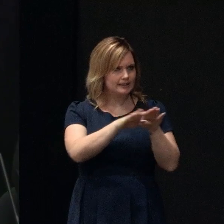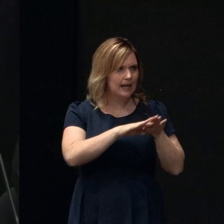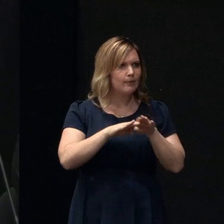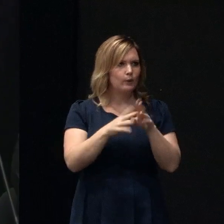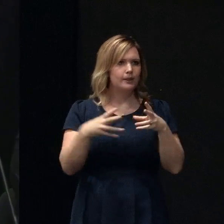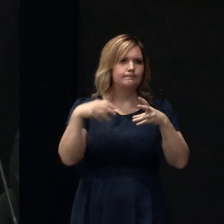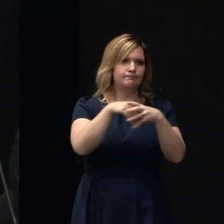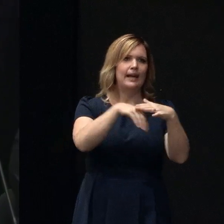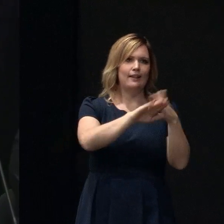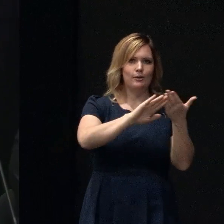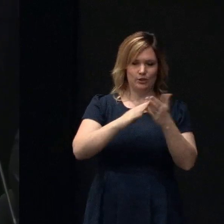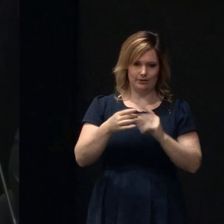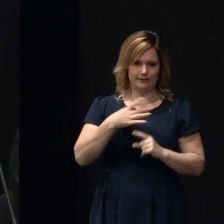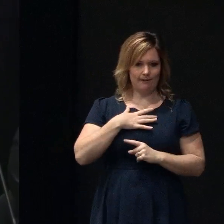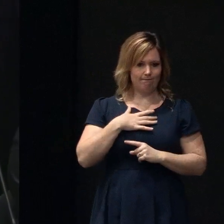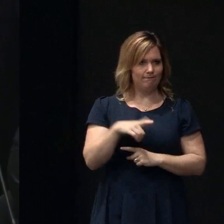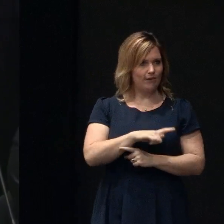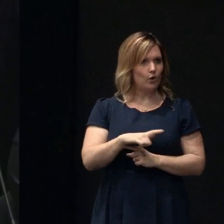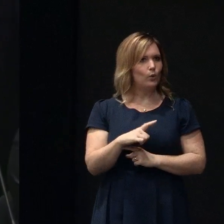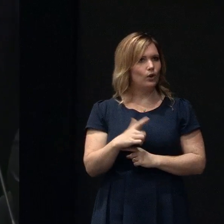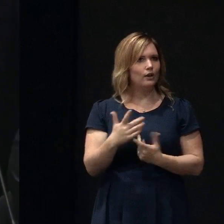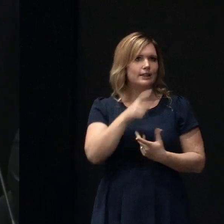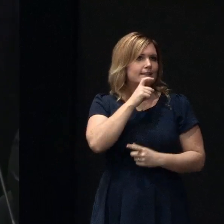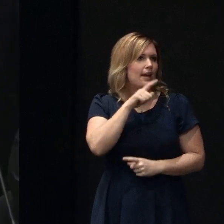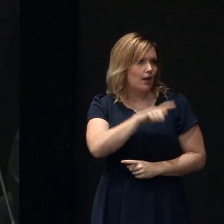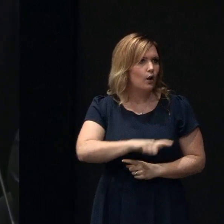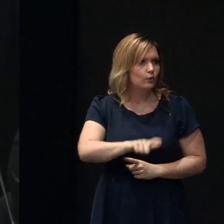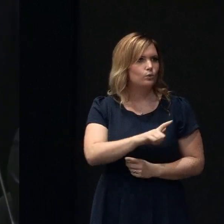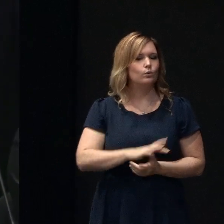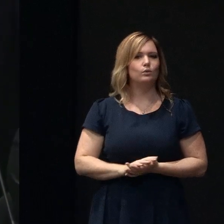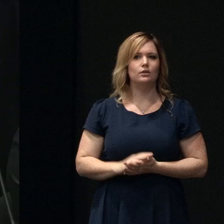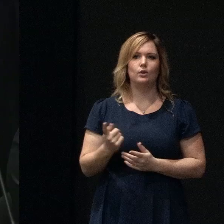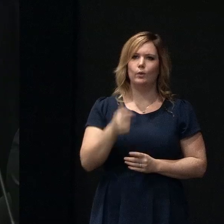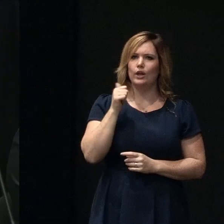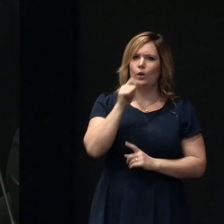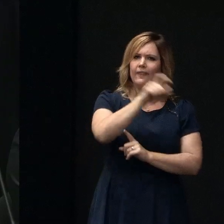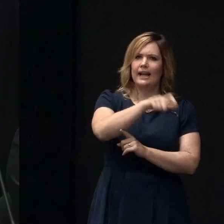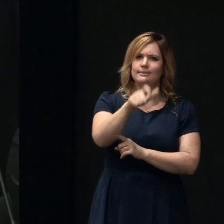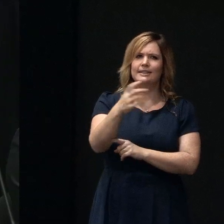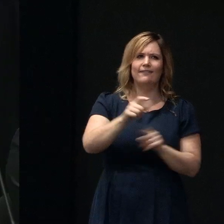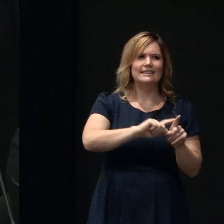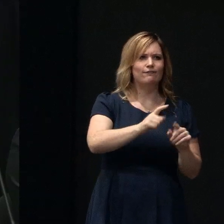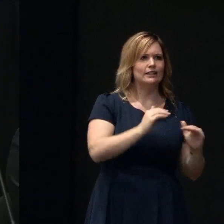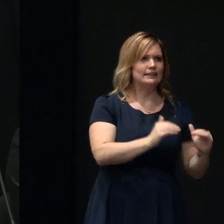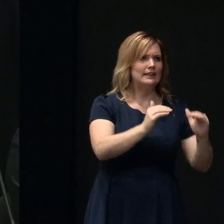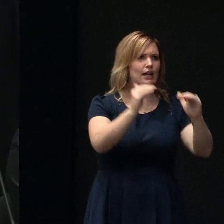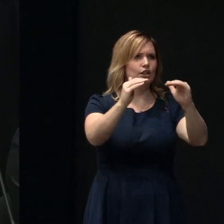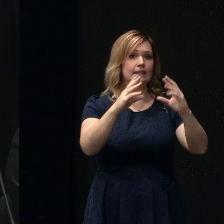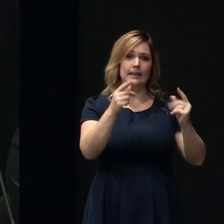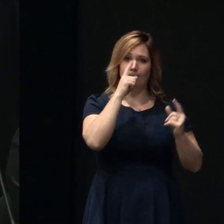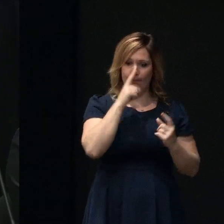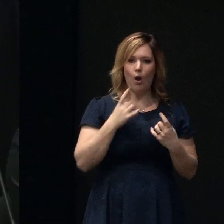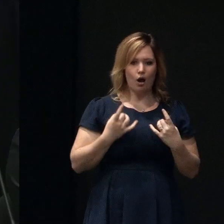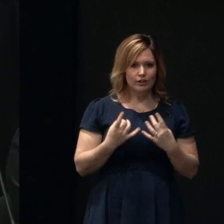community we are locals we also know that for many of our customers everybody's not at the same stage so some people are ready to start